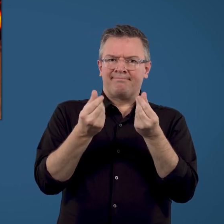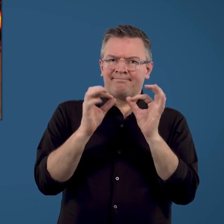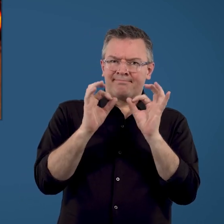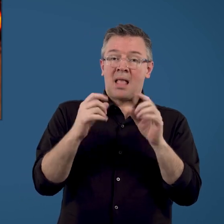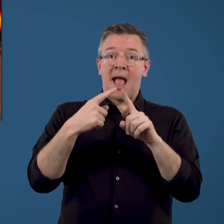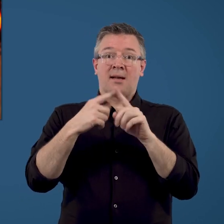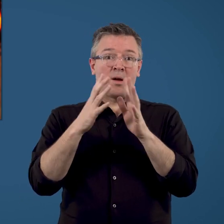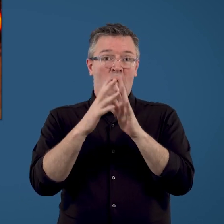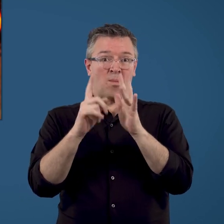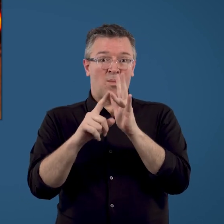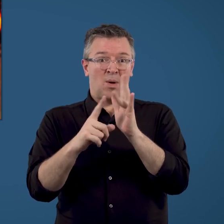like wool.